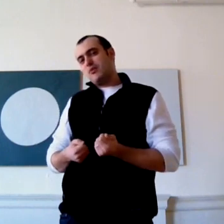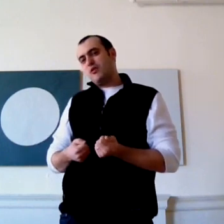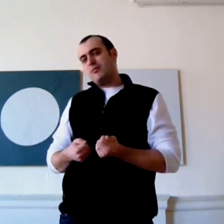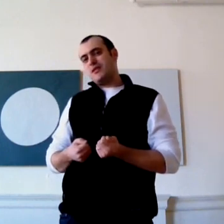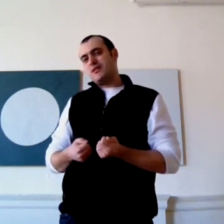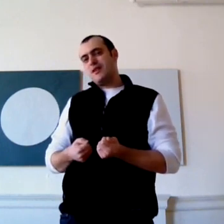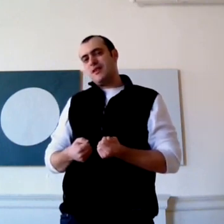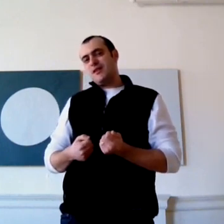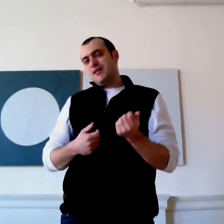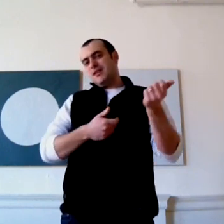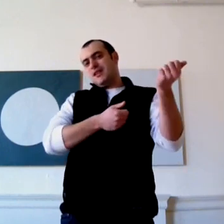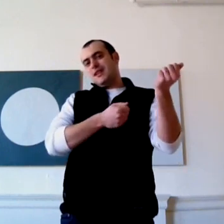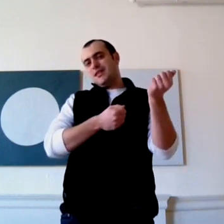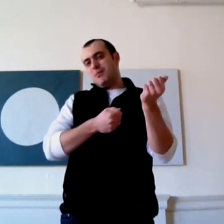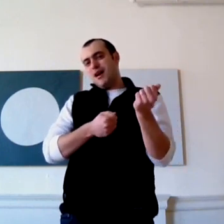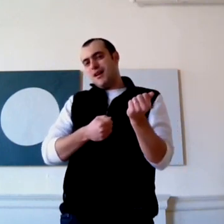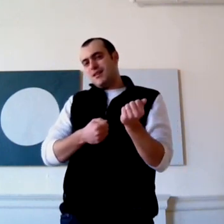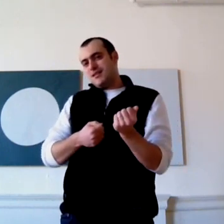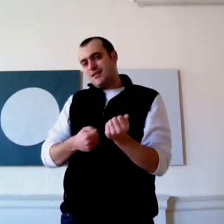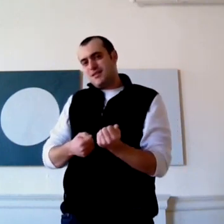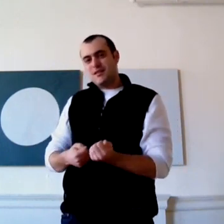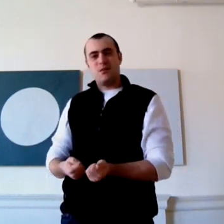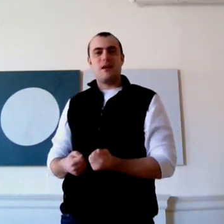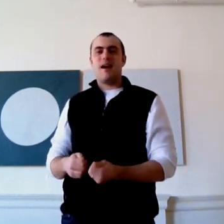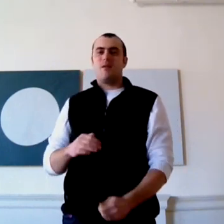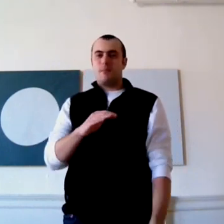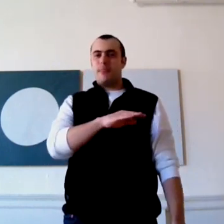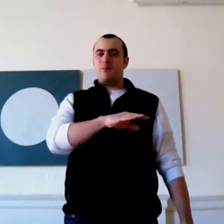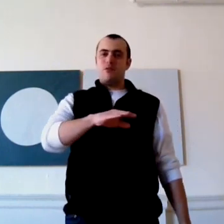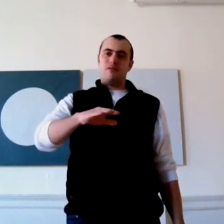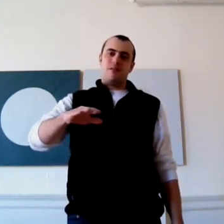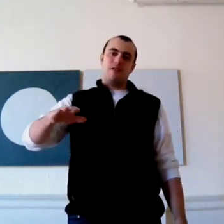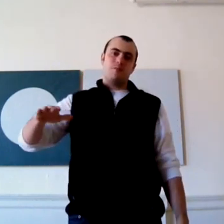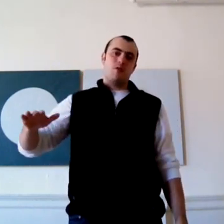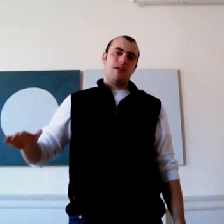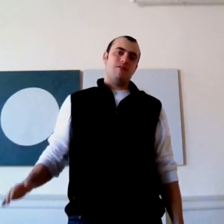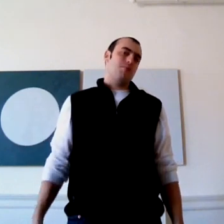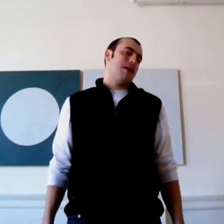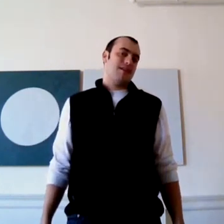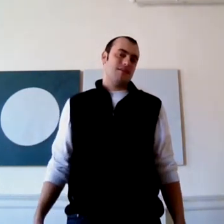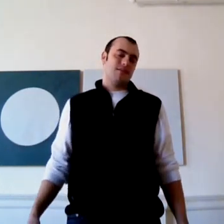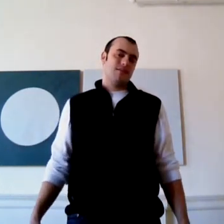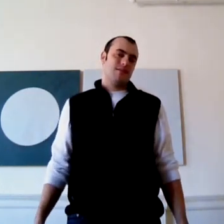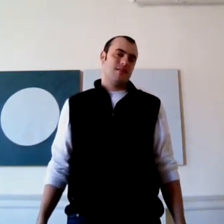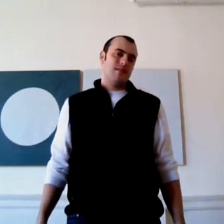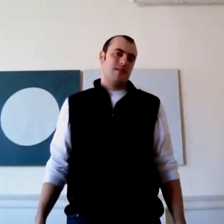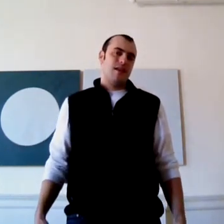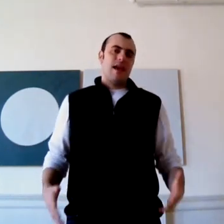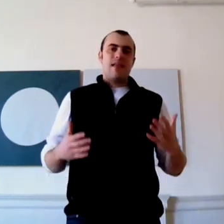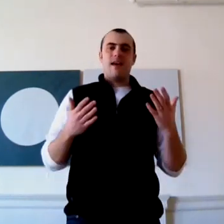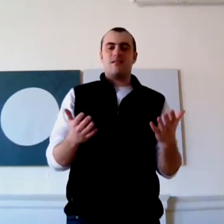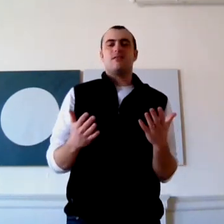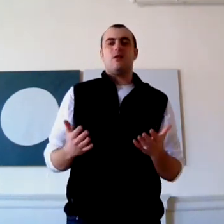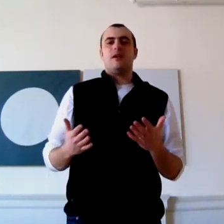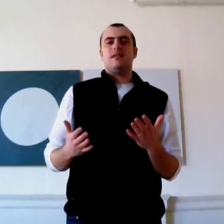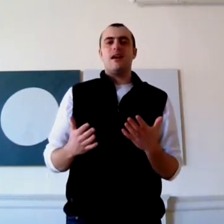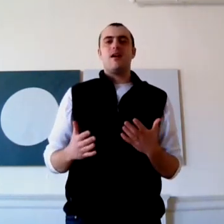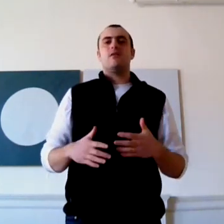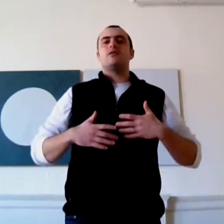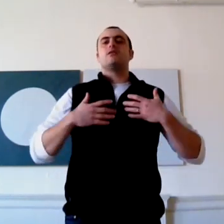movements get the mind to slow down and move at a much more even pace. And that slowing down is